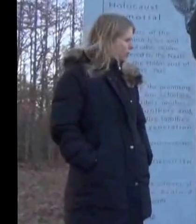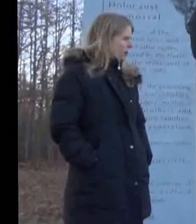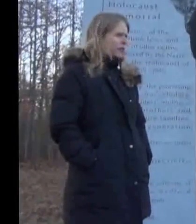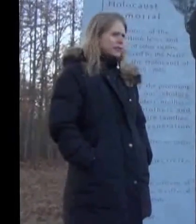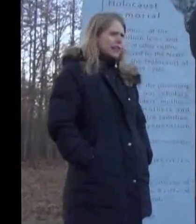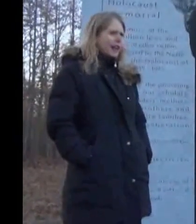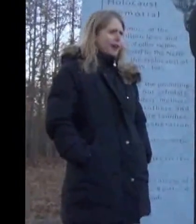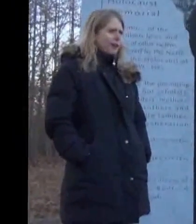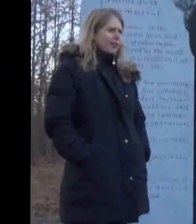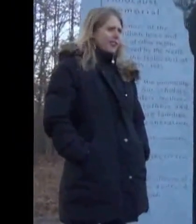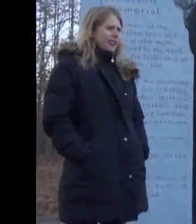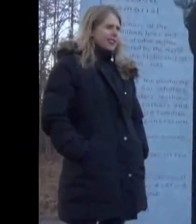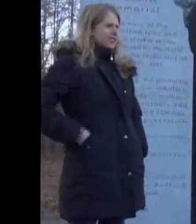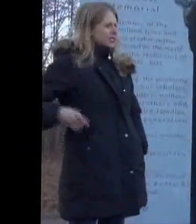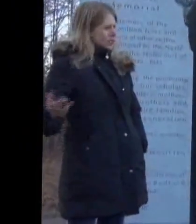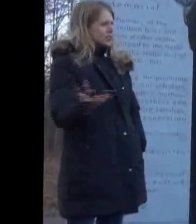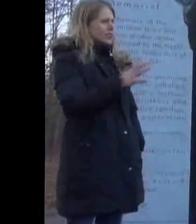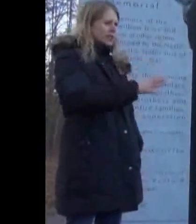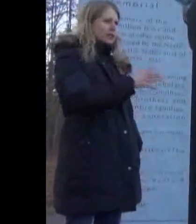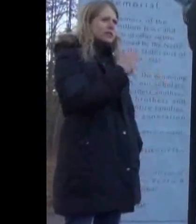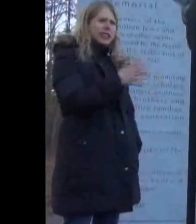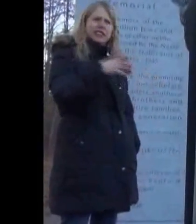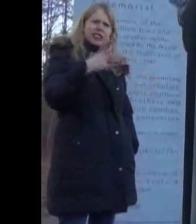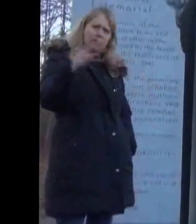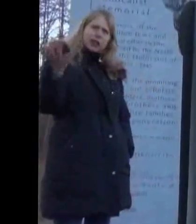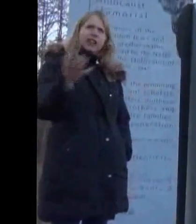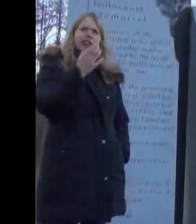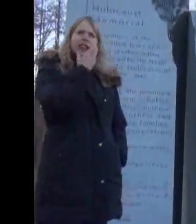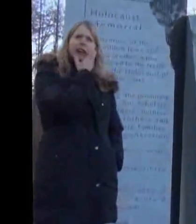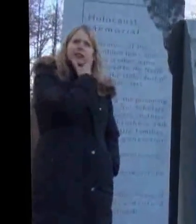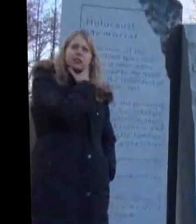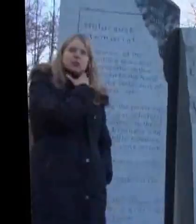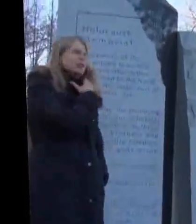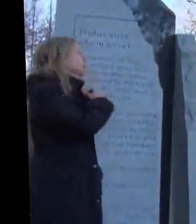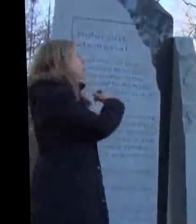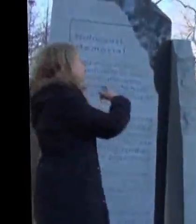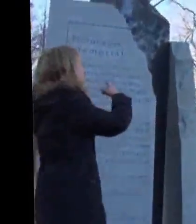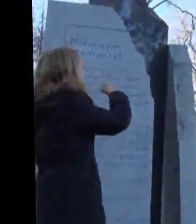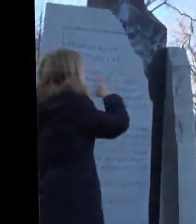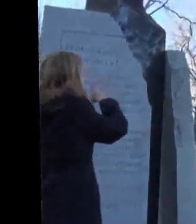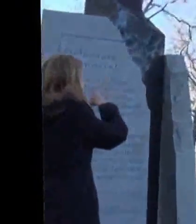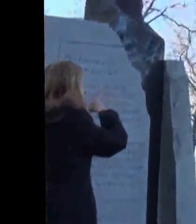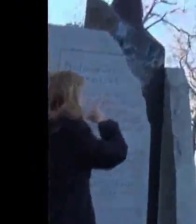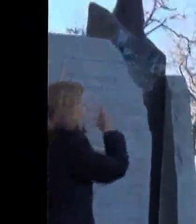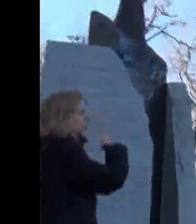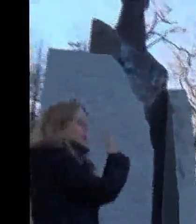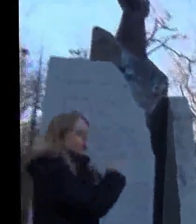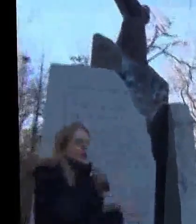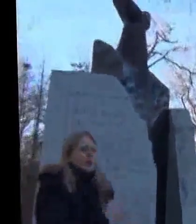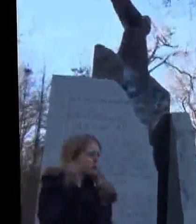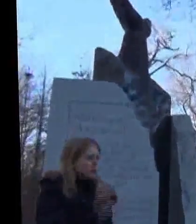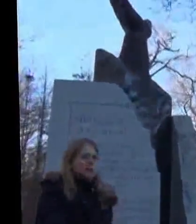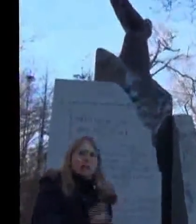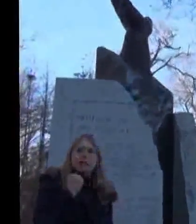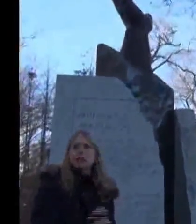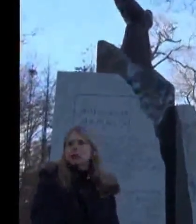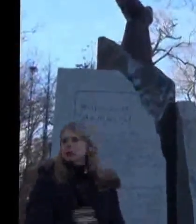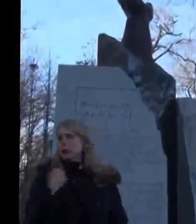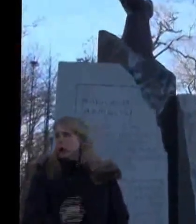here with us now. Which is just like what he was saying. So that was interesting. So we go to them and they're, Stacy, where